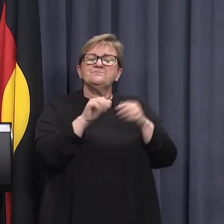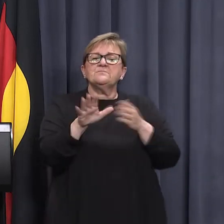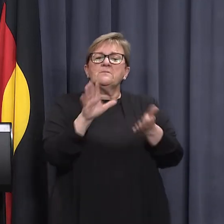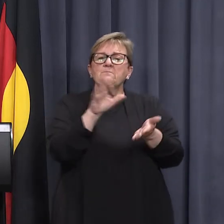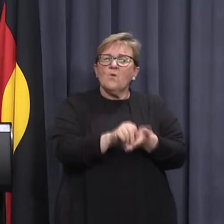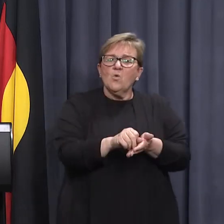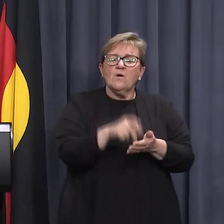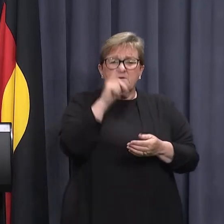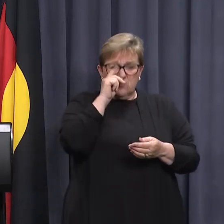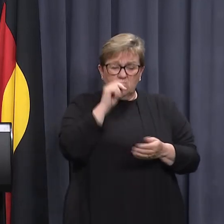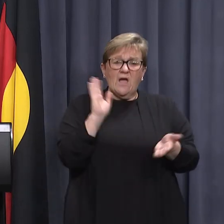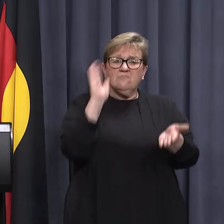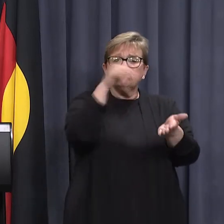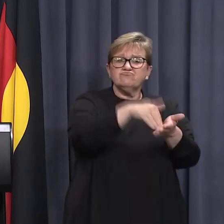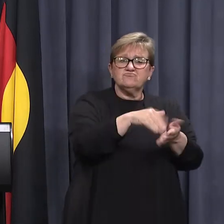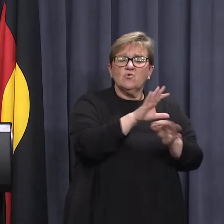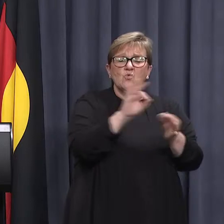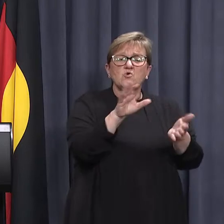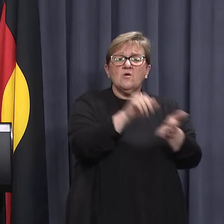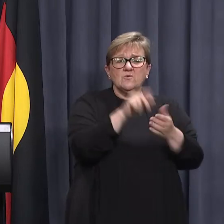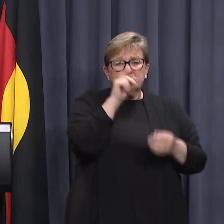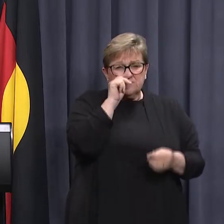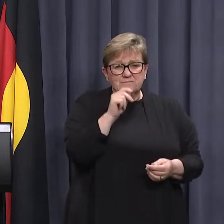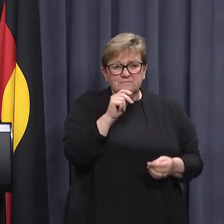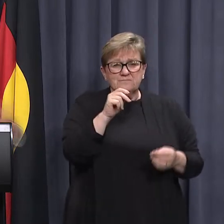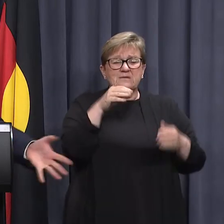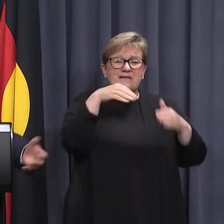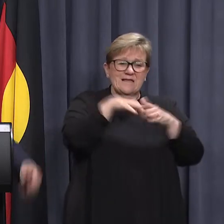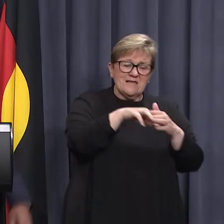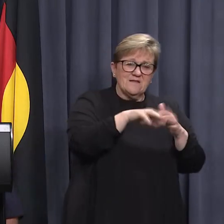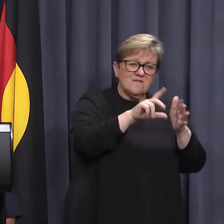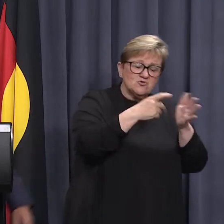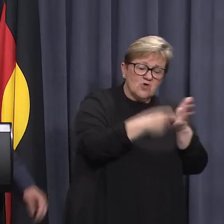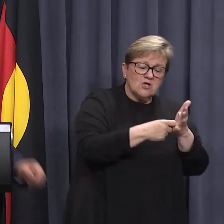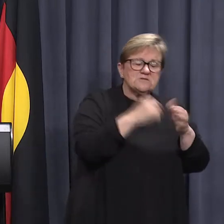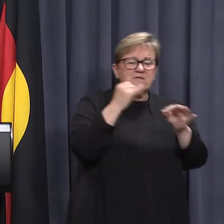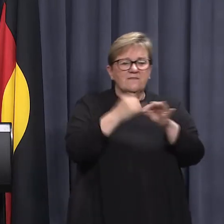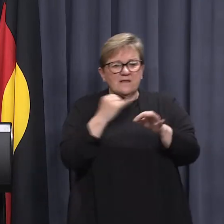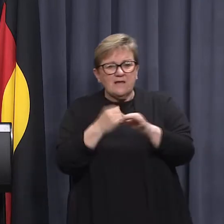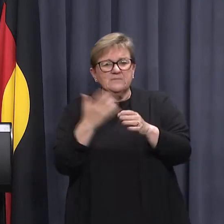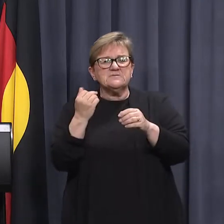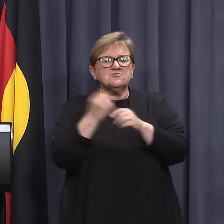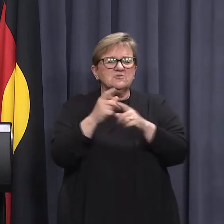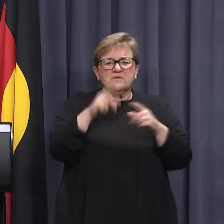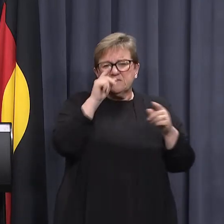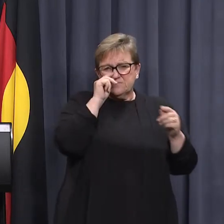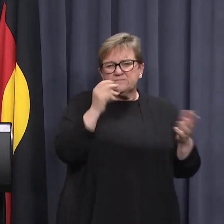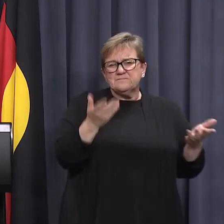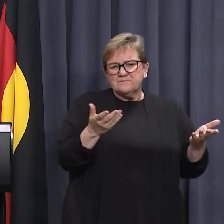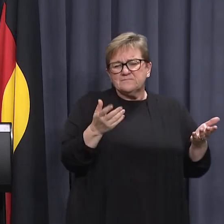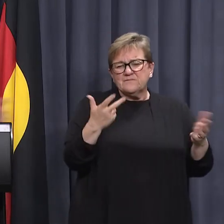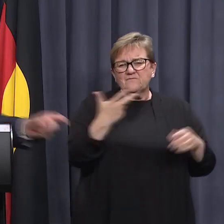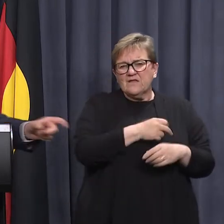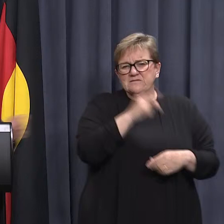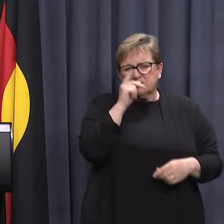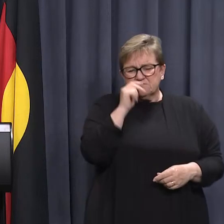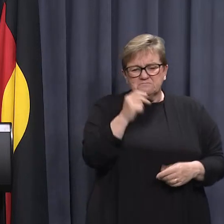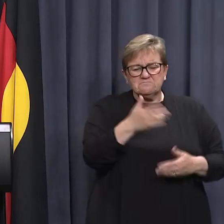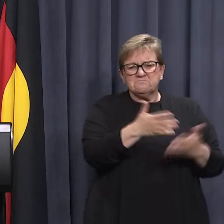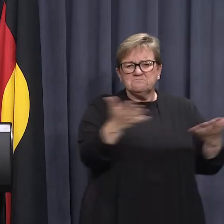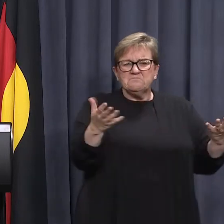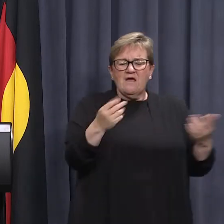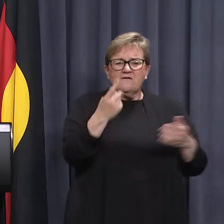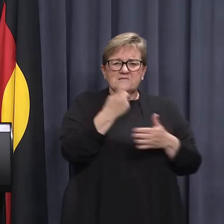a booking, but you can still roll up without a booking. But you can go to the clinics, you can go to a doctor, you can go to a pharmacist to get vaccinated. There's certain